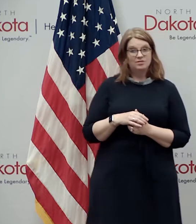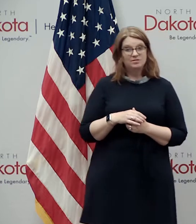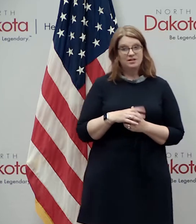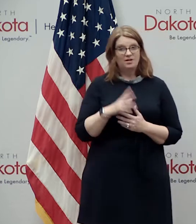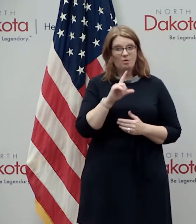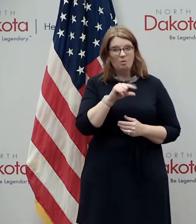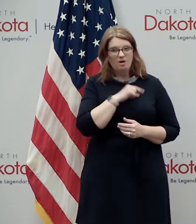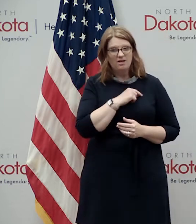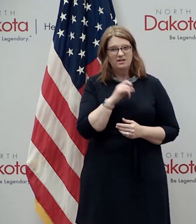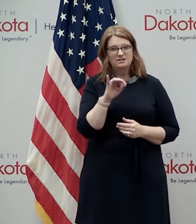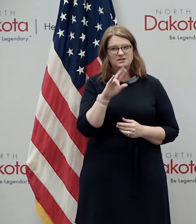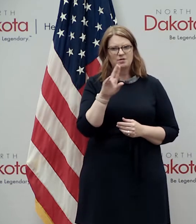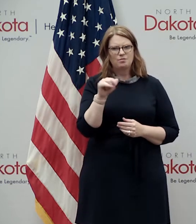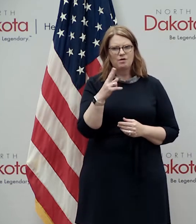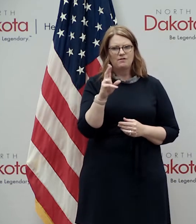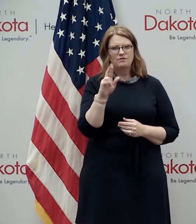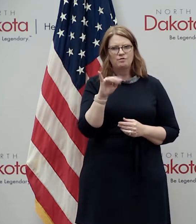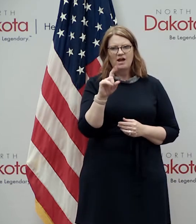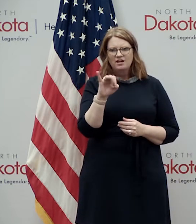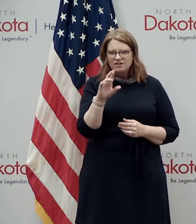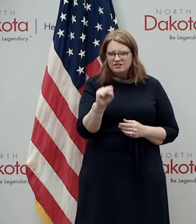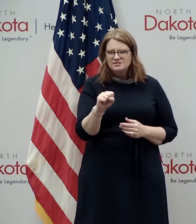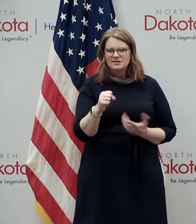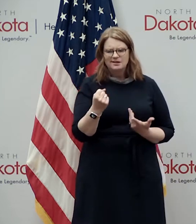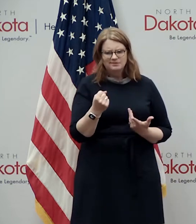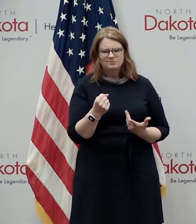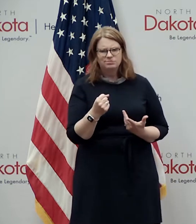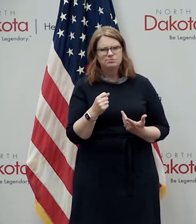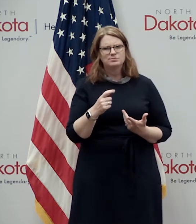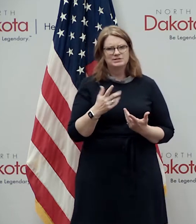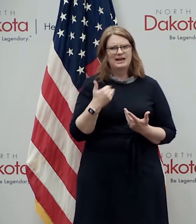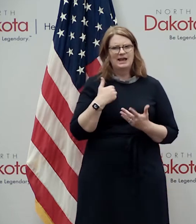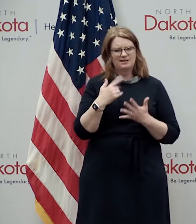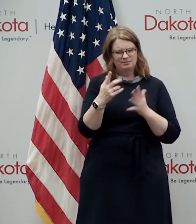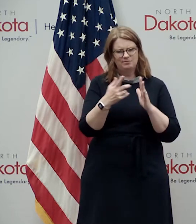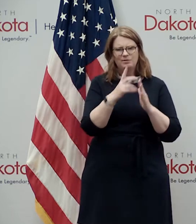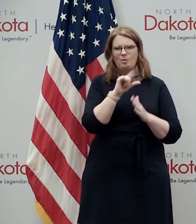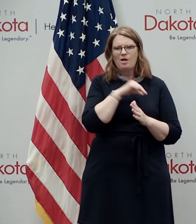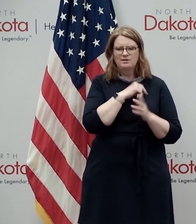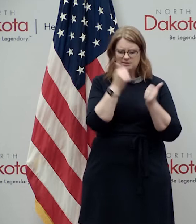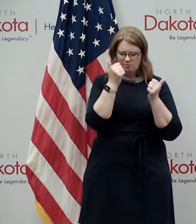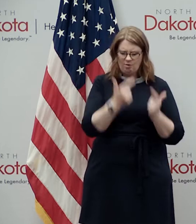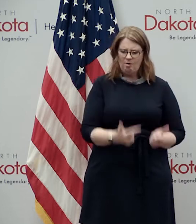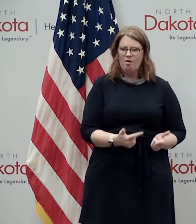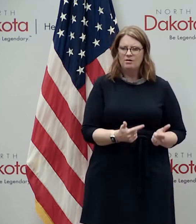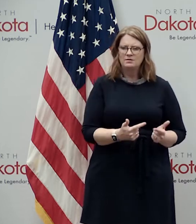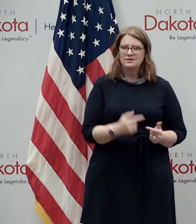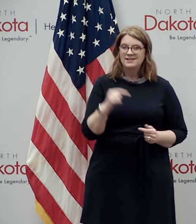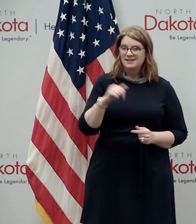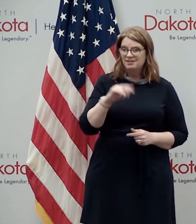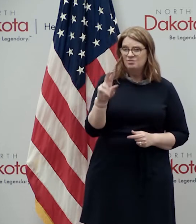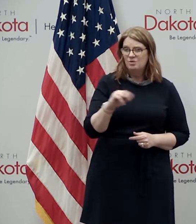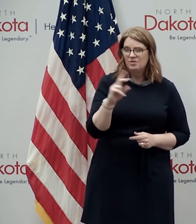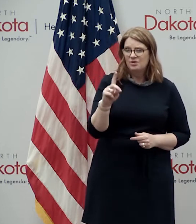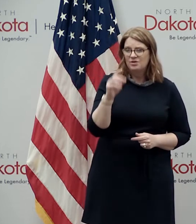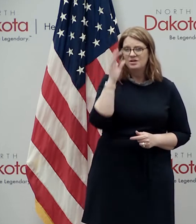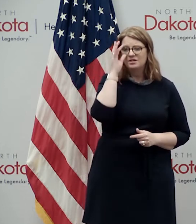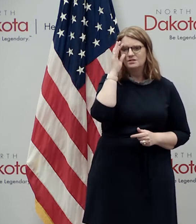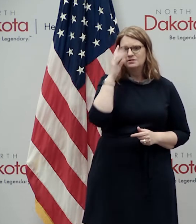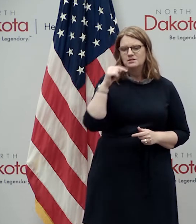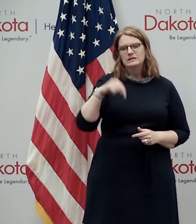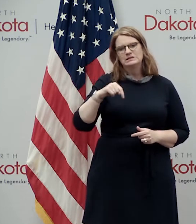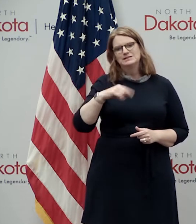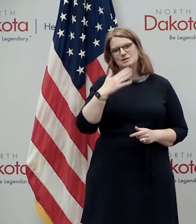of reflecting credit and honor upon the state and its citizen and north dakota is in a measurably better place because of her extraordinary